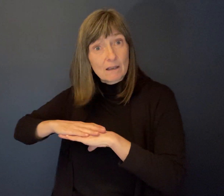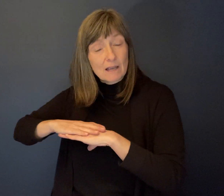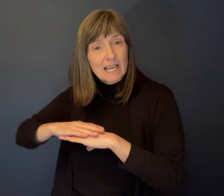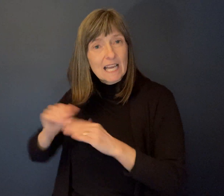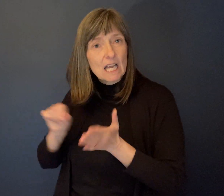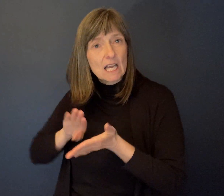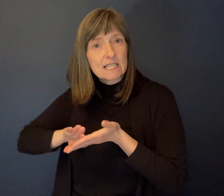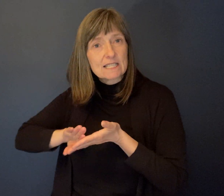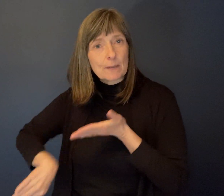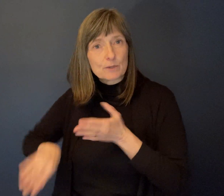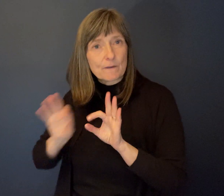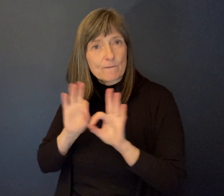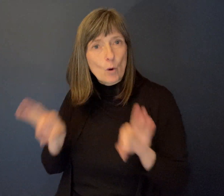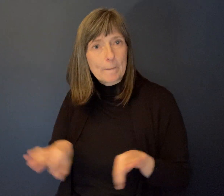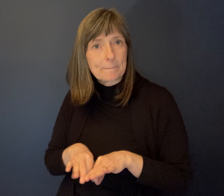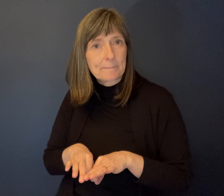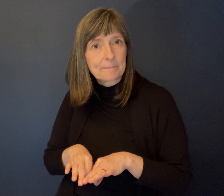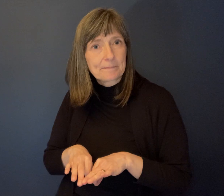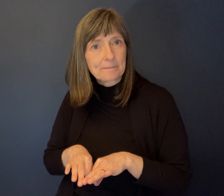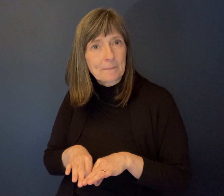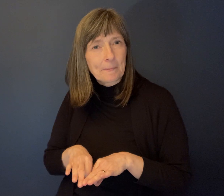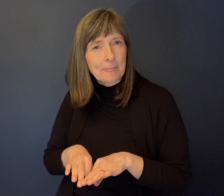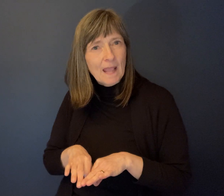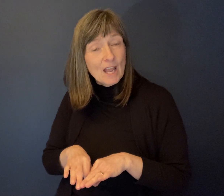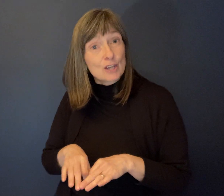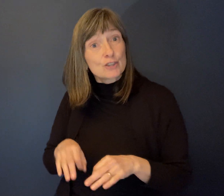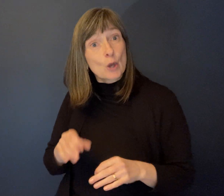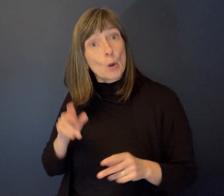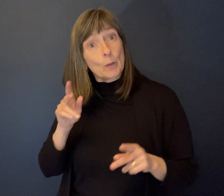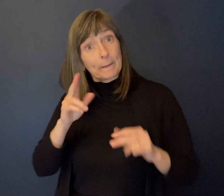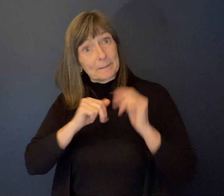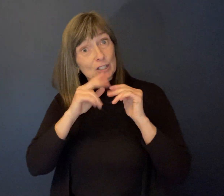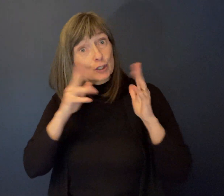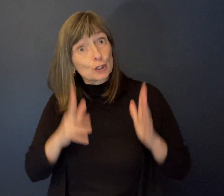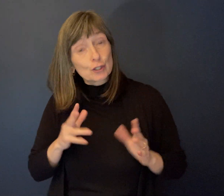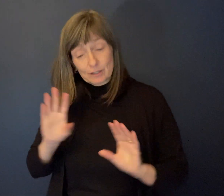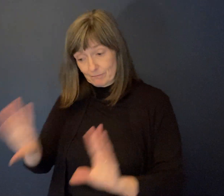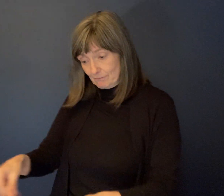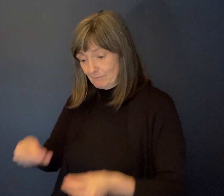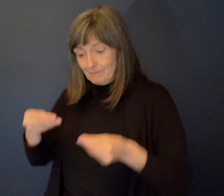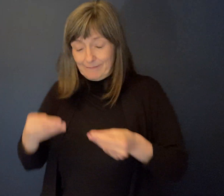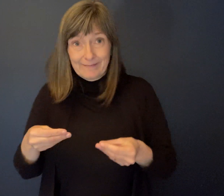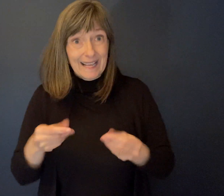exemption form, how I can get an exemption. So I do not have to comply to the legislation.